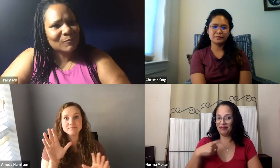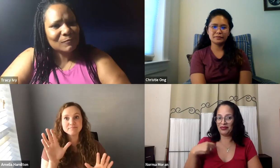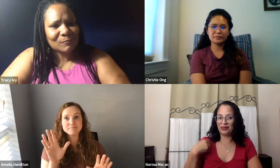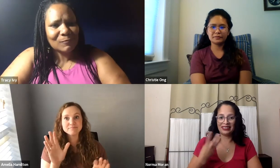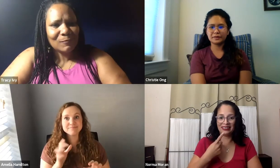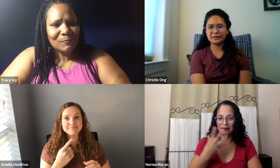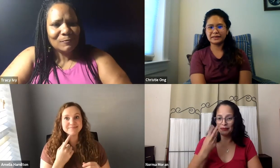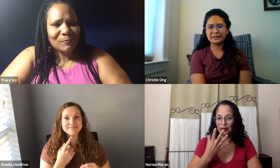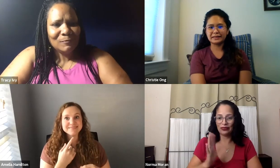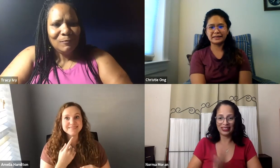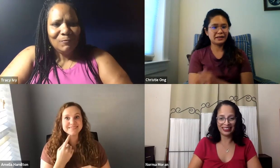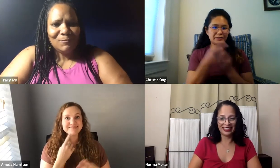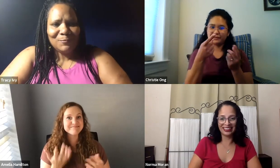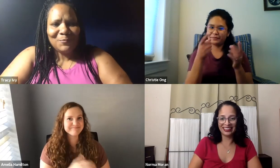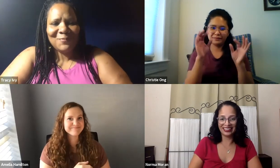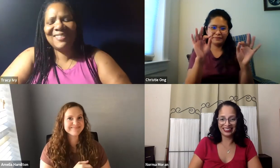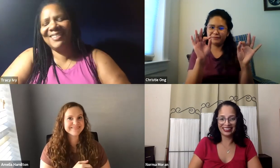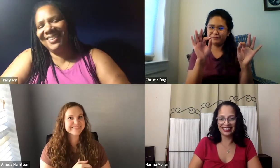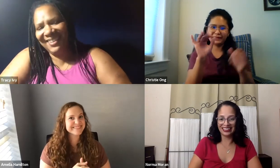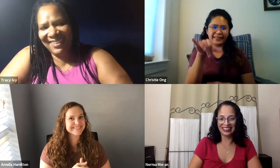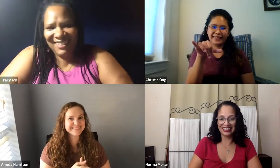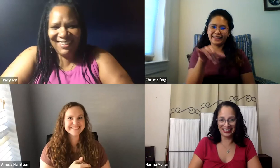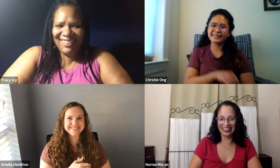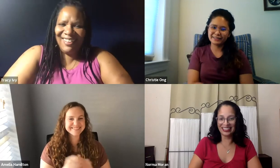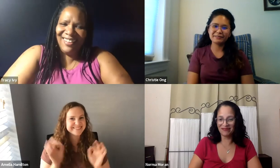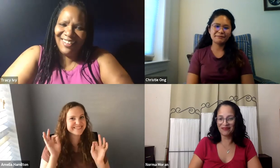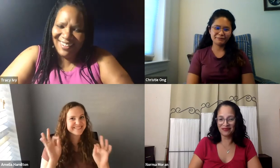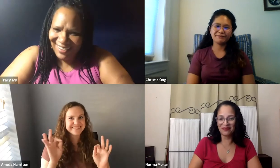Did anyone else want to add? Norma's like, no, I think Tracy said that beautifully.